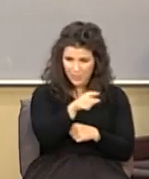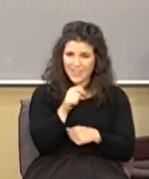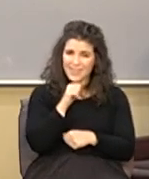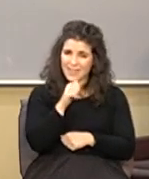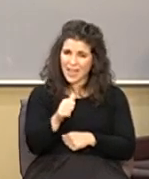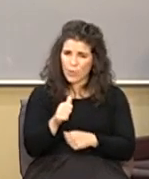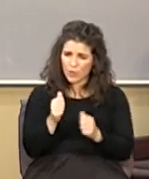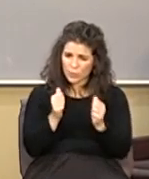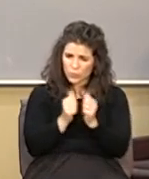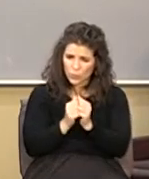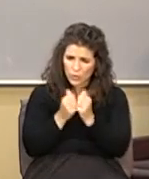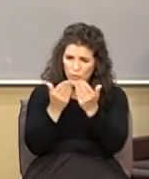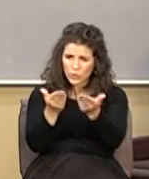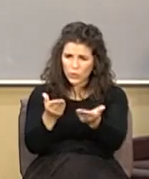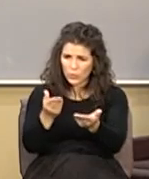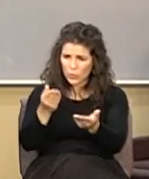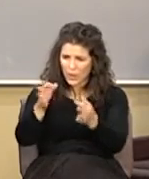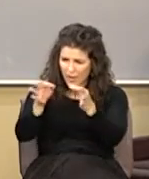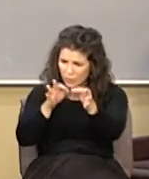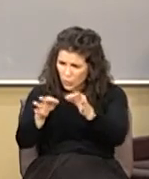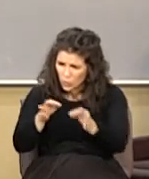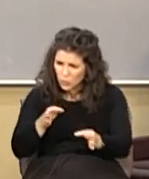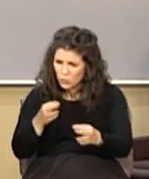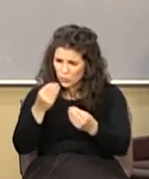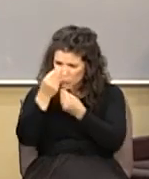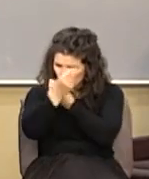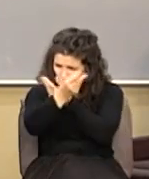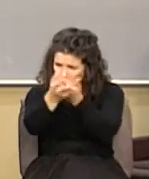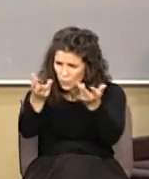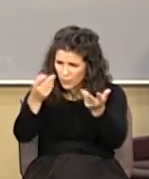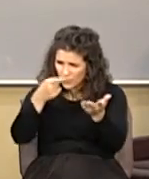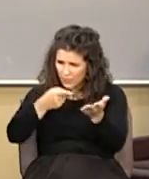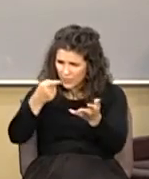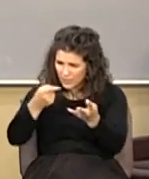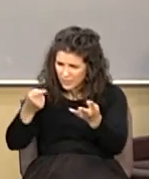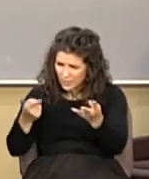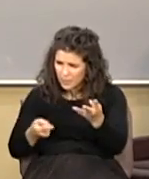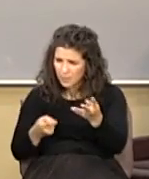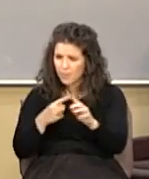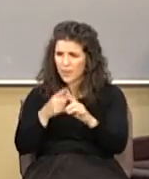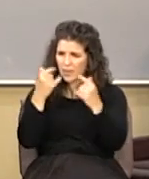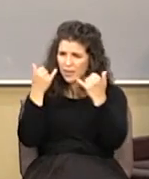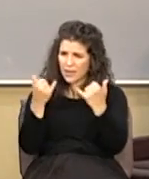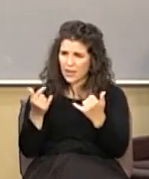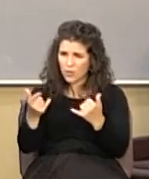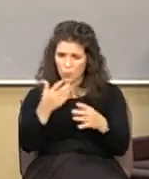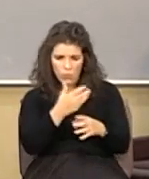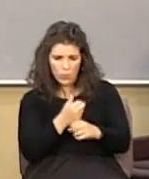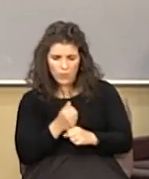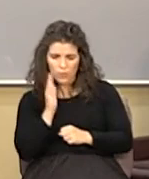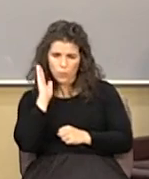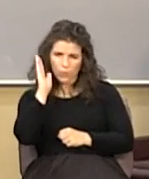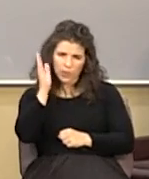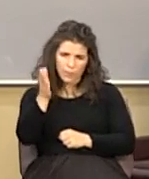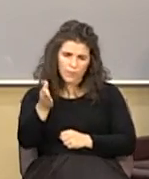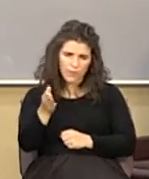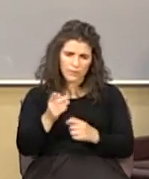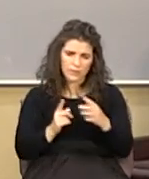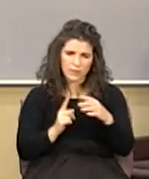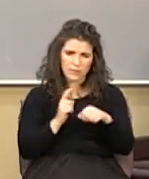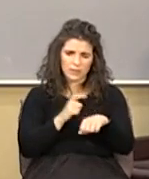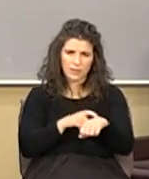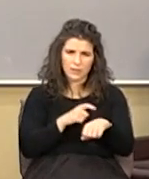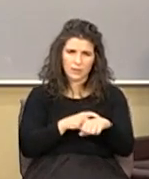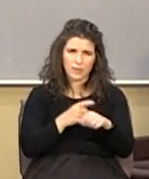when I was yet with you I told you these things and now you know what withholdeth that he might be revealed in his time for mystery